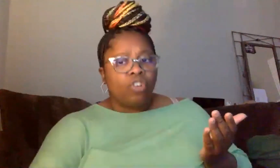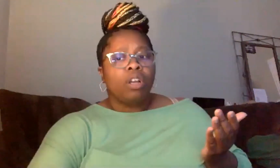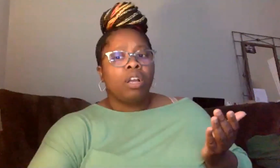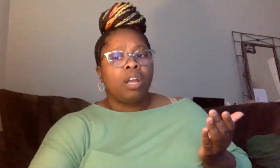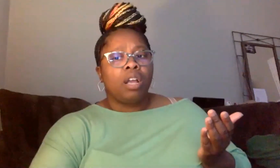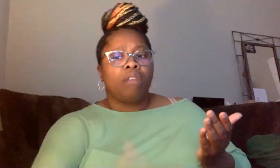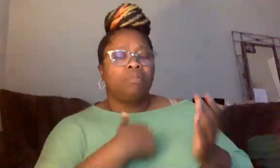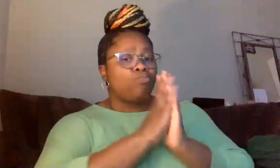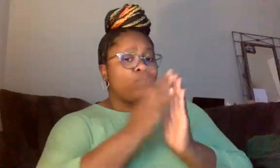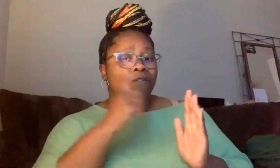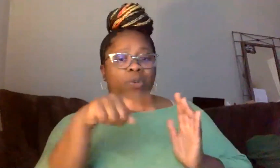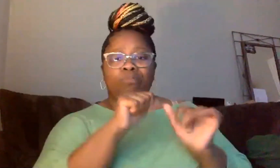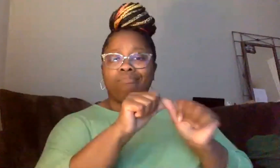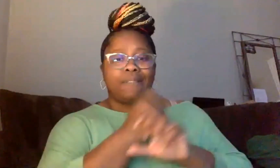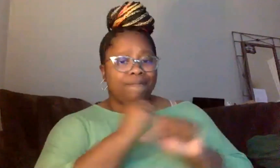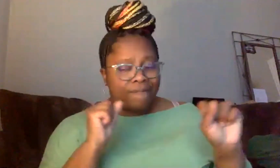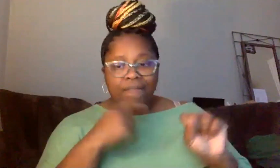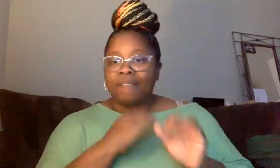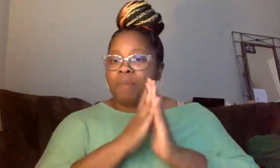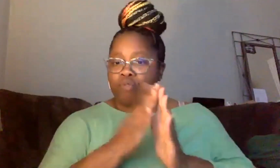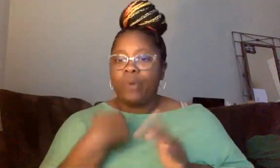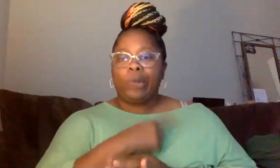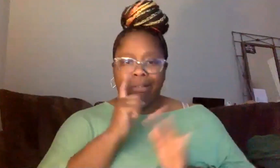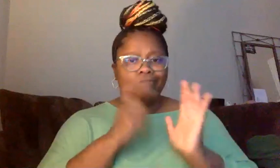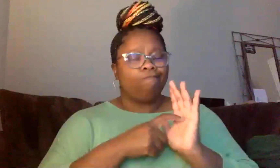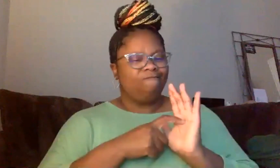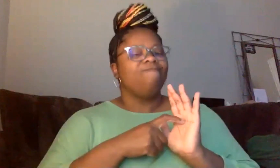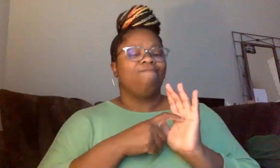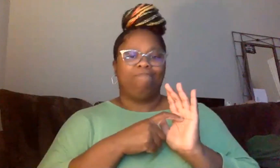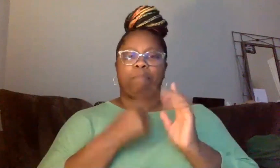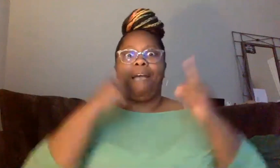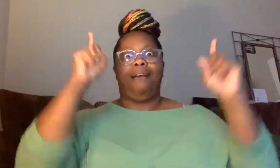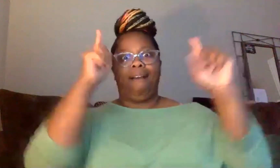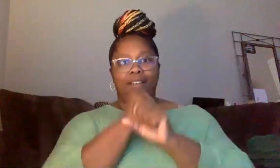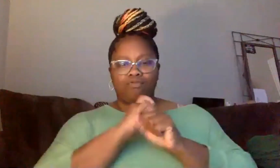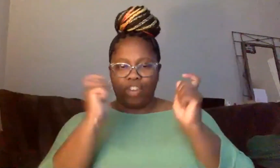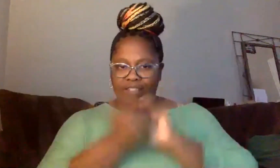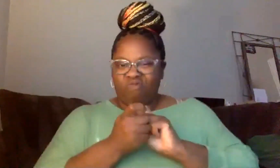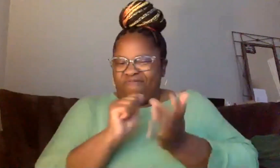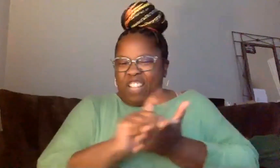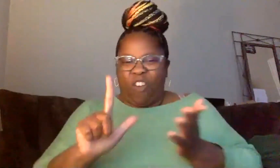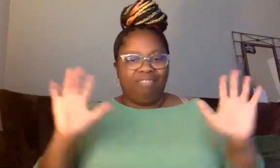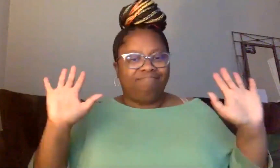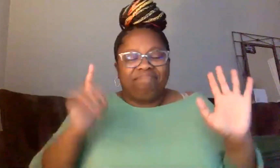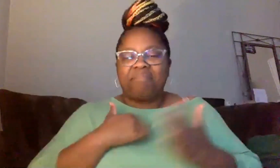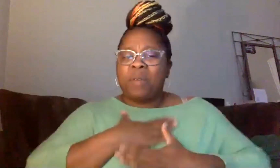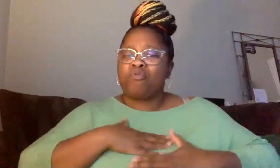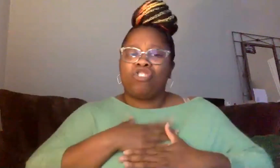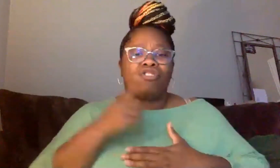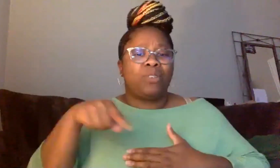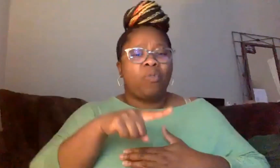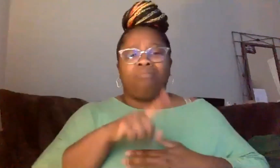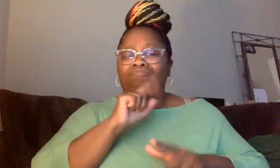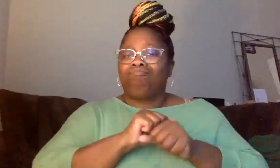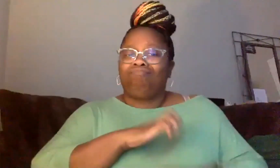I pray for you guys' safety. I pray that we do actually see change one day. And, you know, that's all I have to say. I just appreciate you guys from the bottom of my heart for